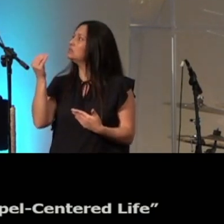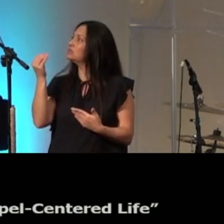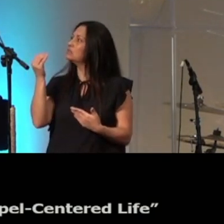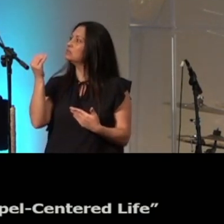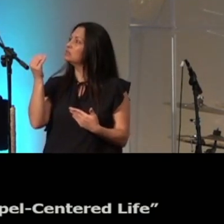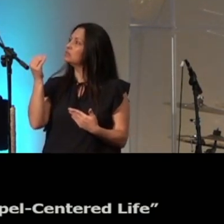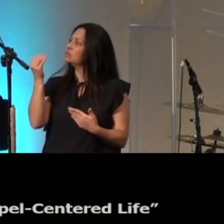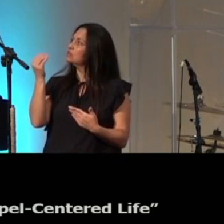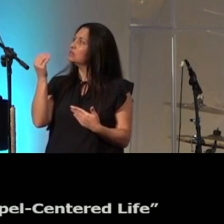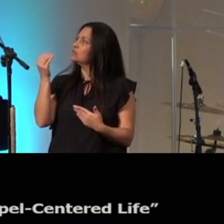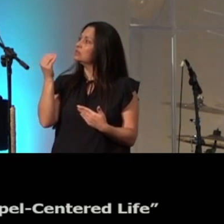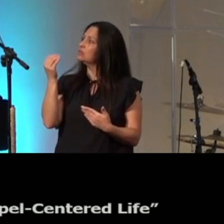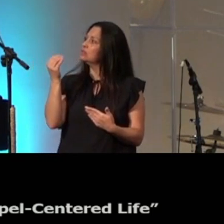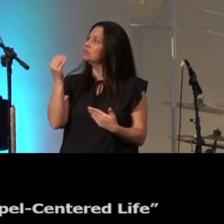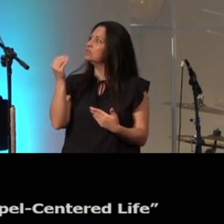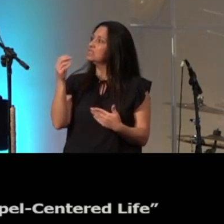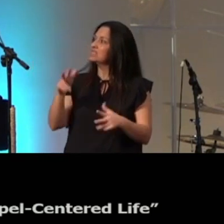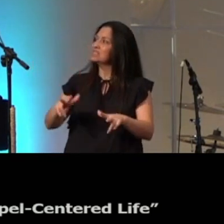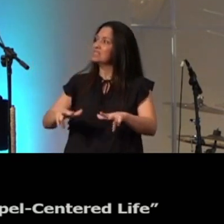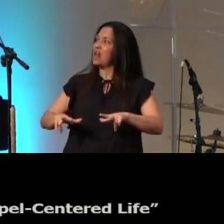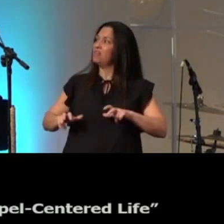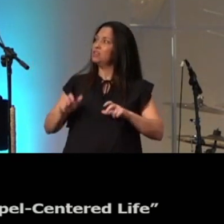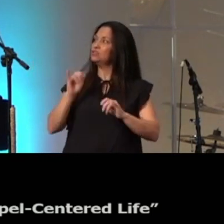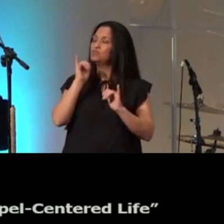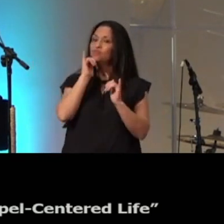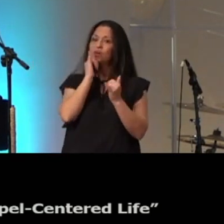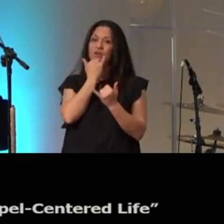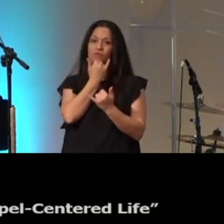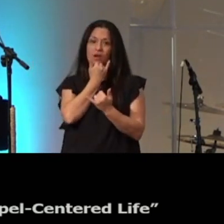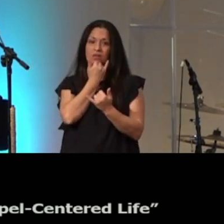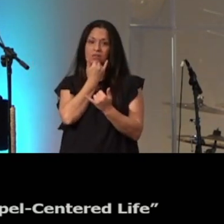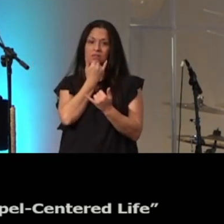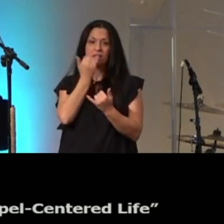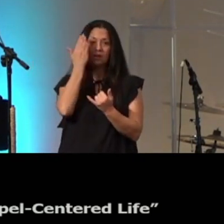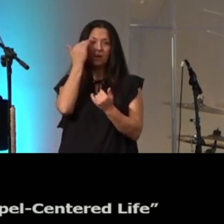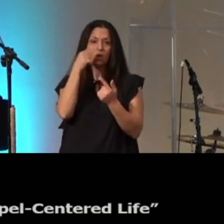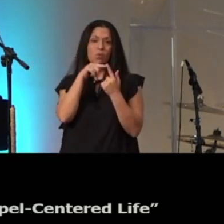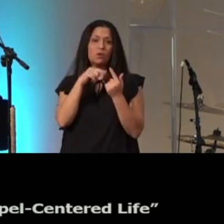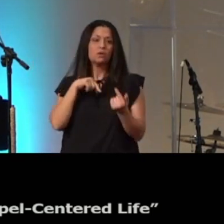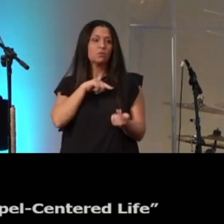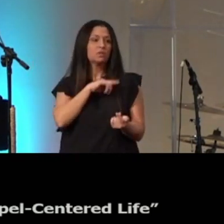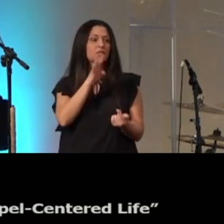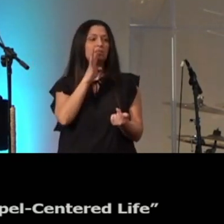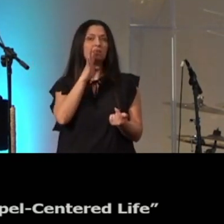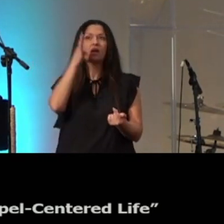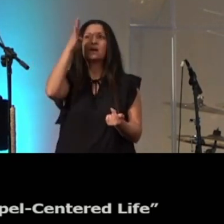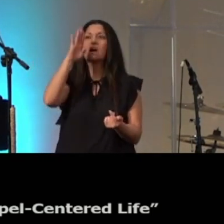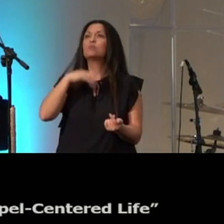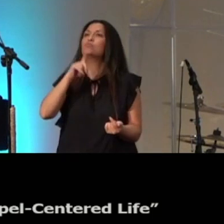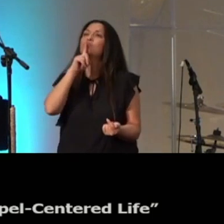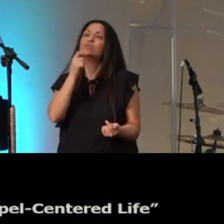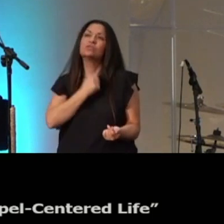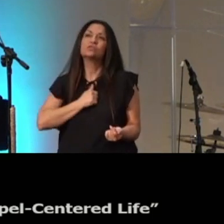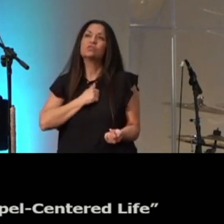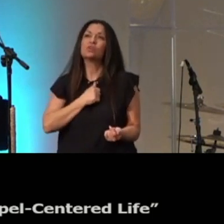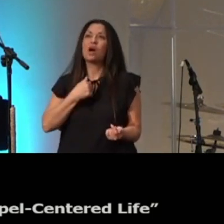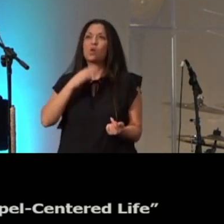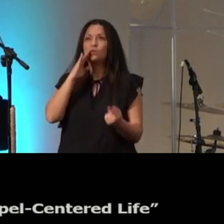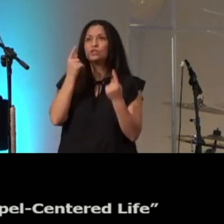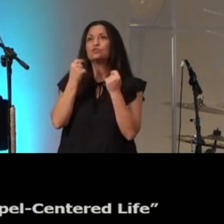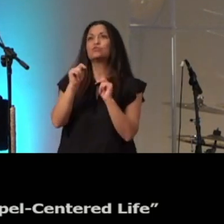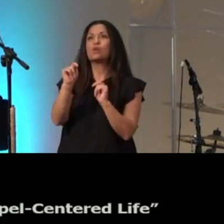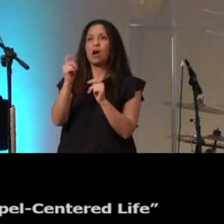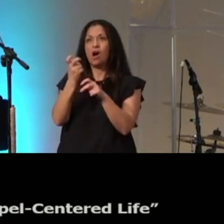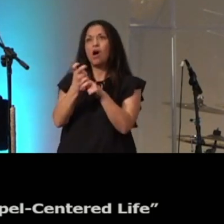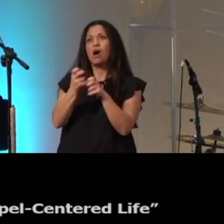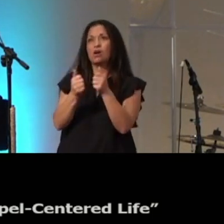because when we say God I'm really sorry God I'll try harder those are actually forms of false